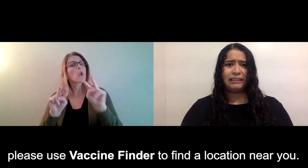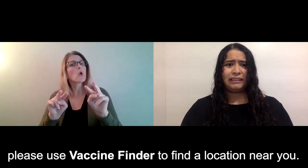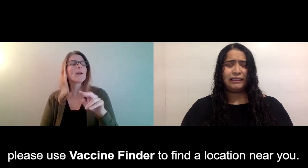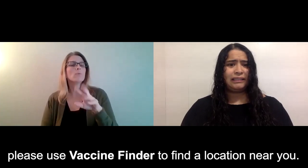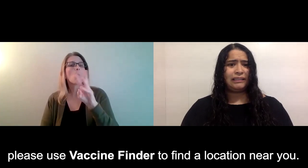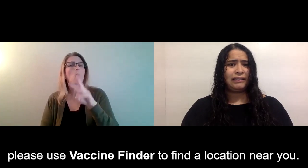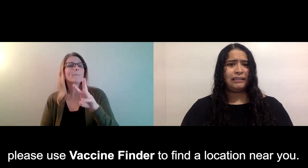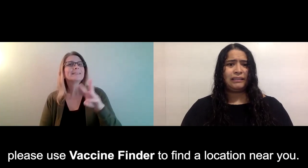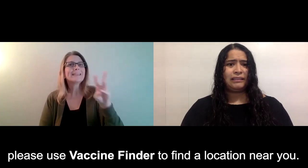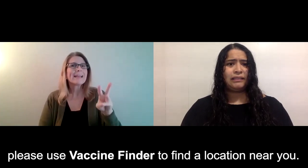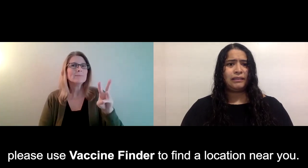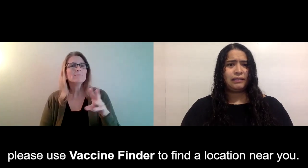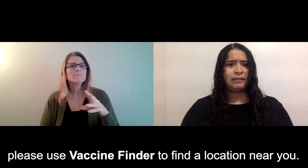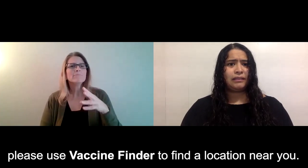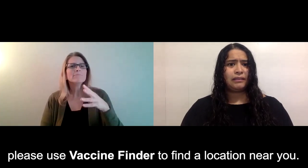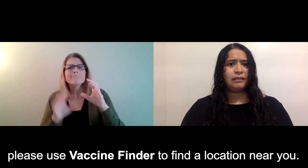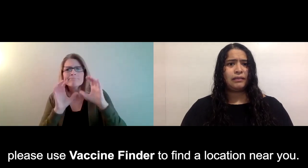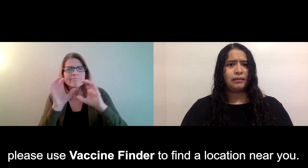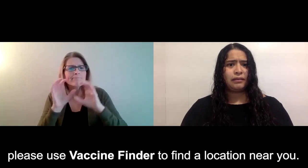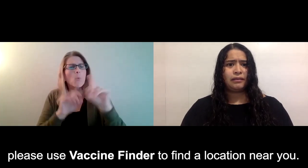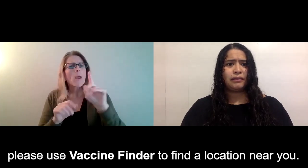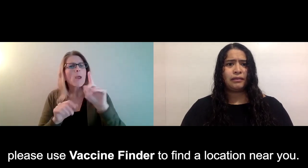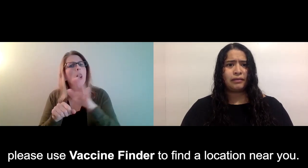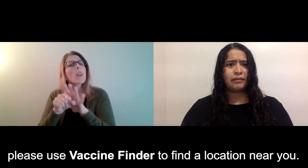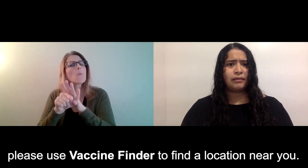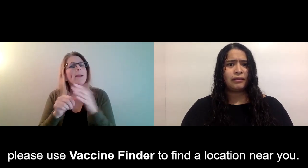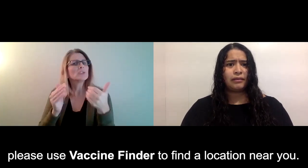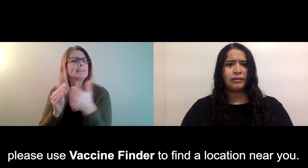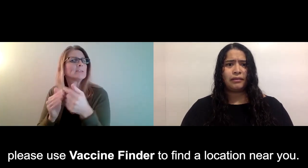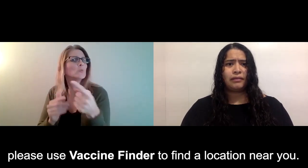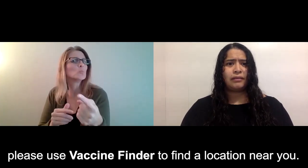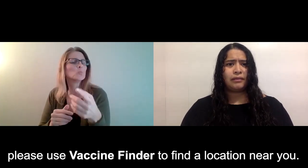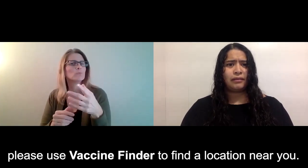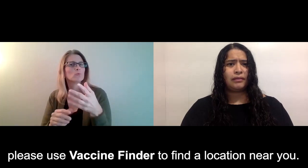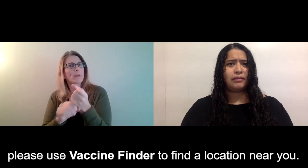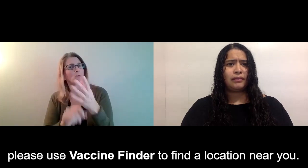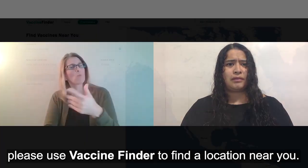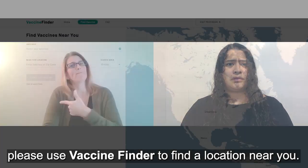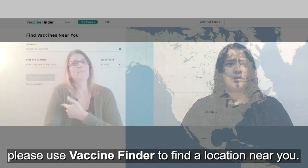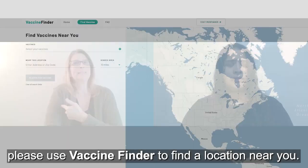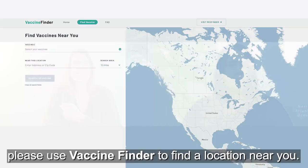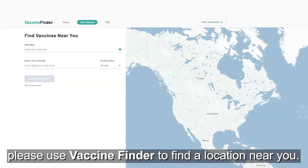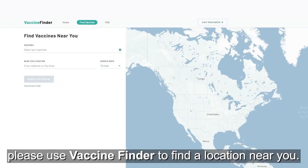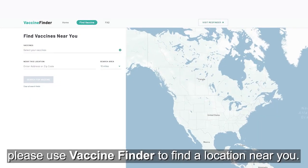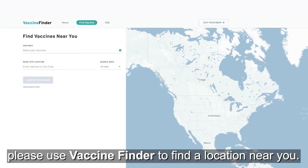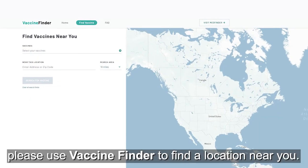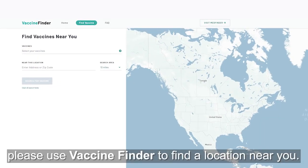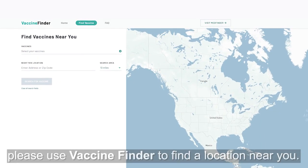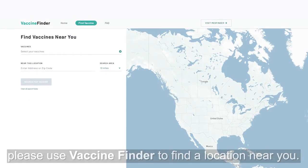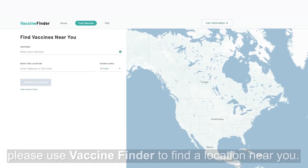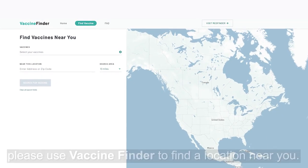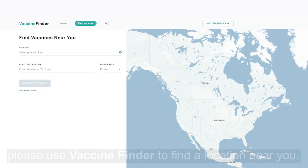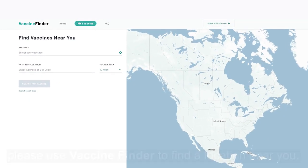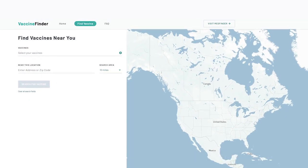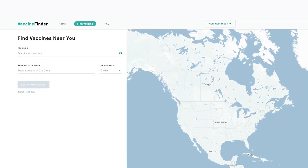you can use Vaccine Finder and that will help you find a location near you.